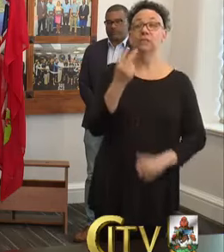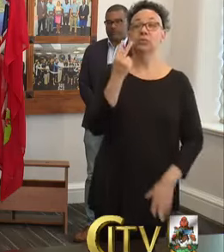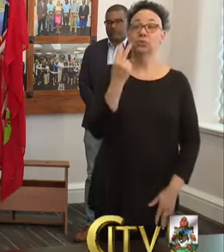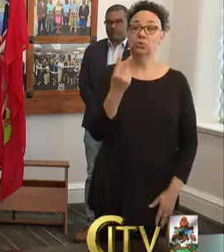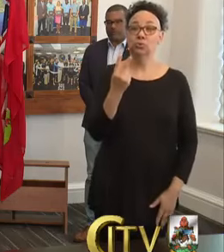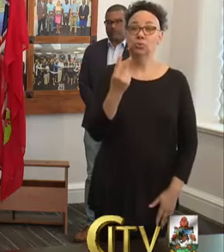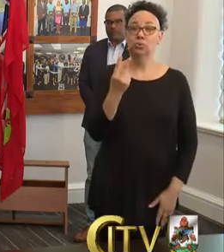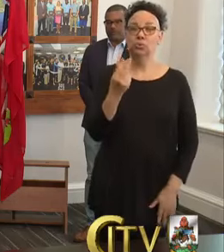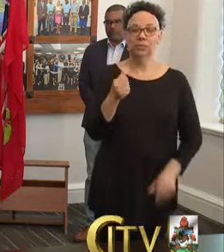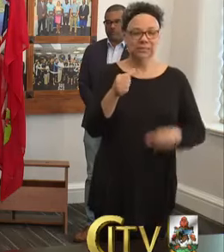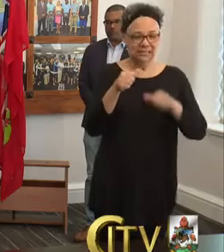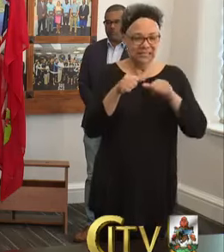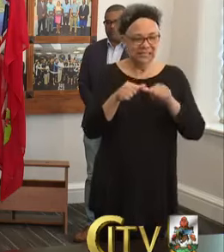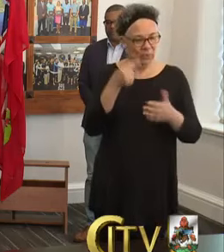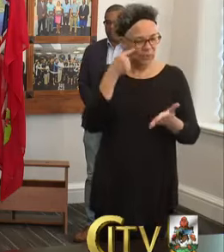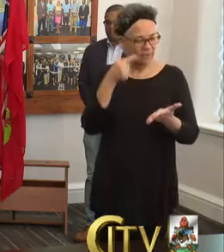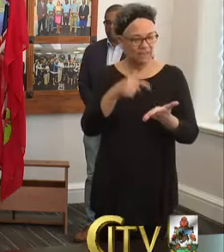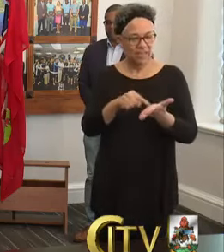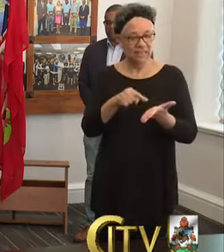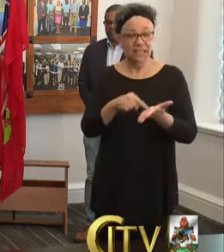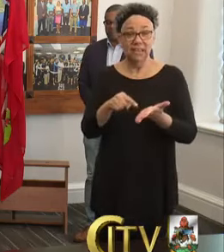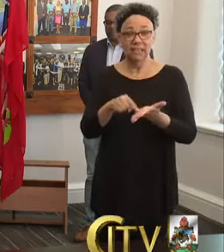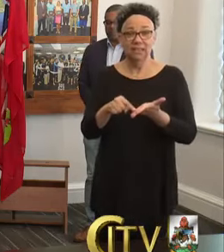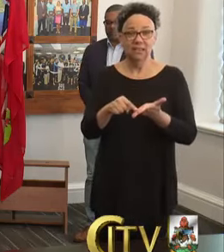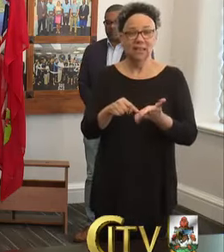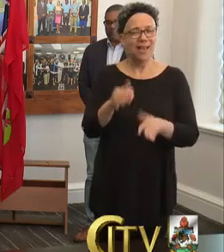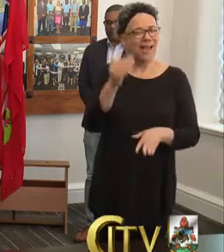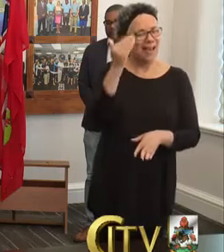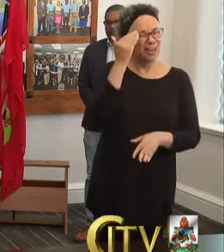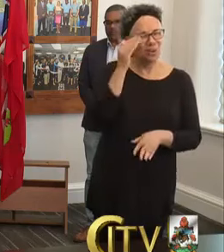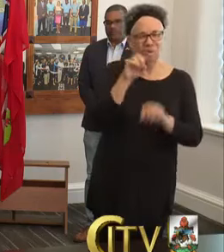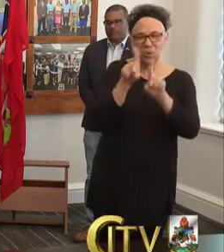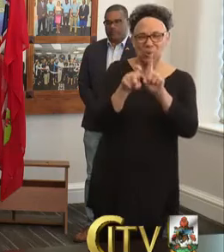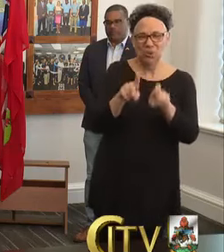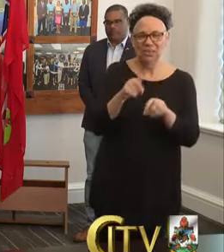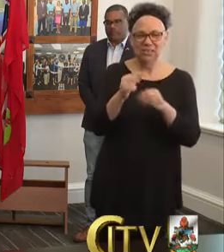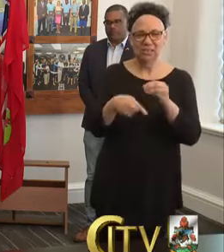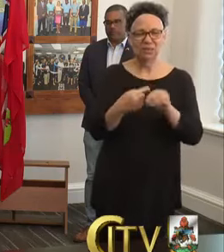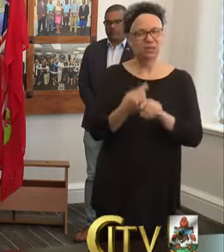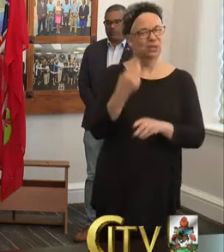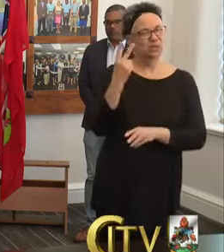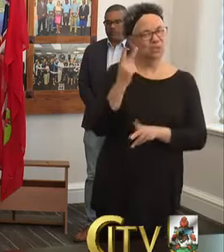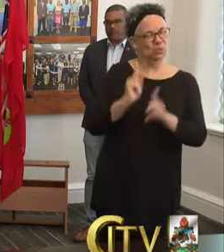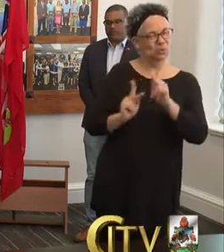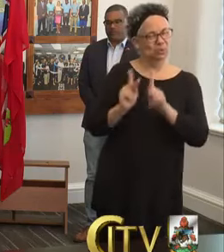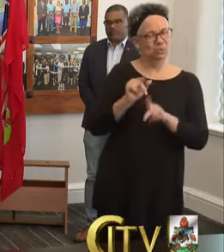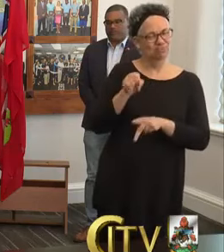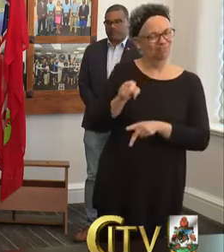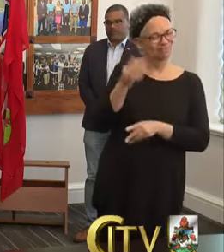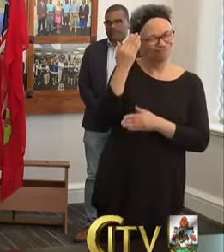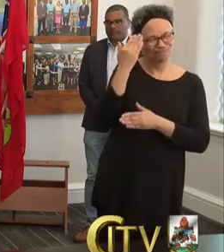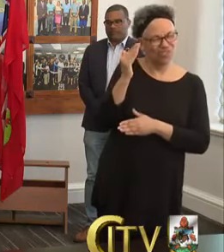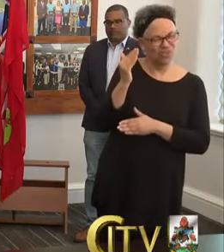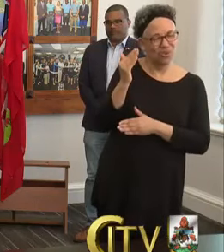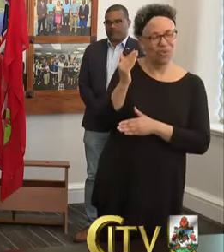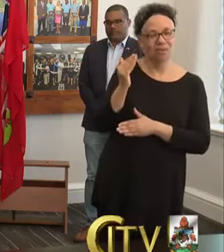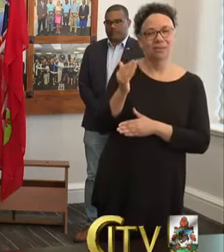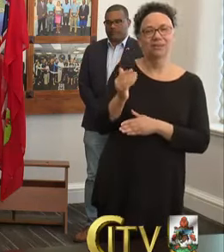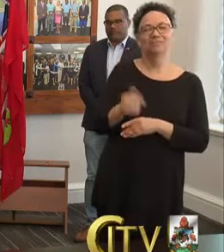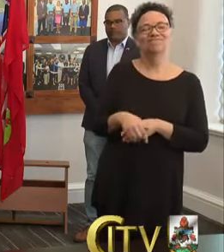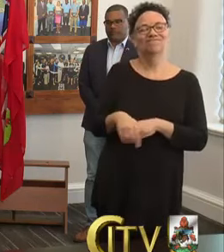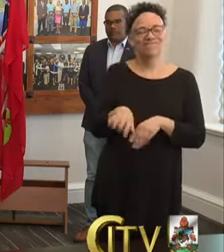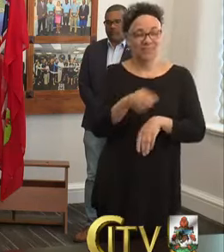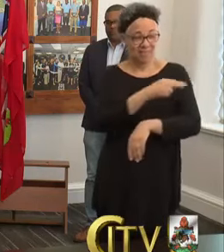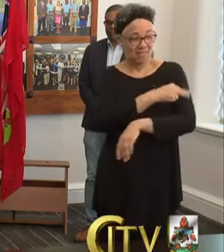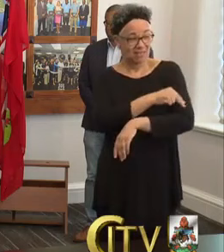that remain under investigation. Now, I know there's questions regarding the two that remain under investigation. The epidemiology unit